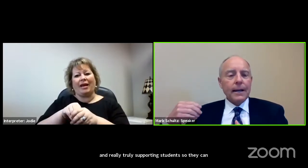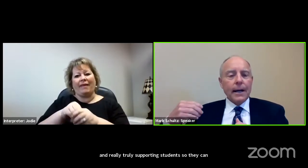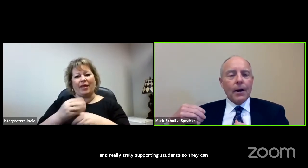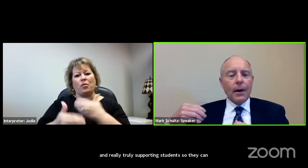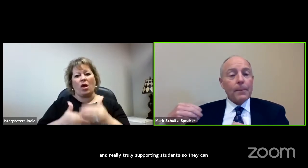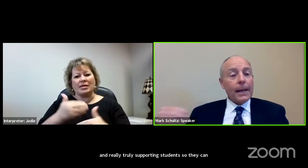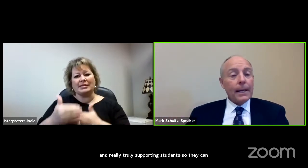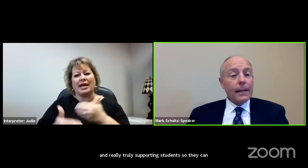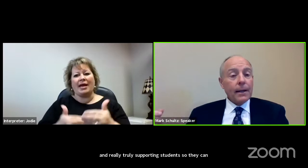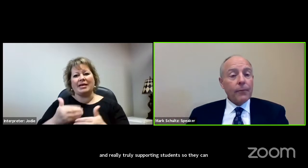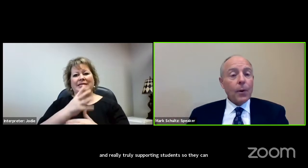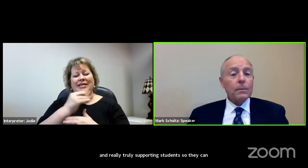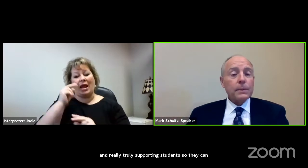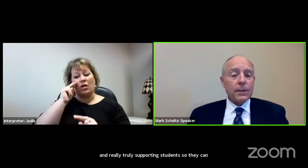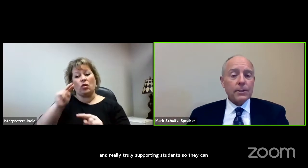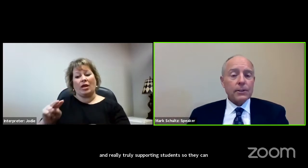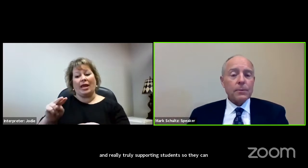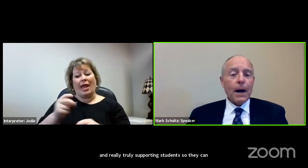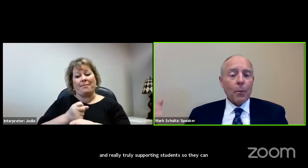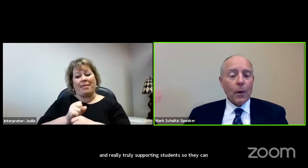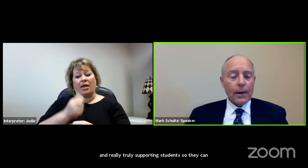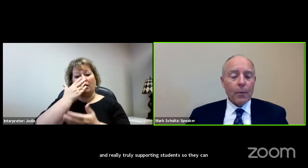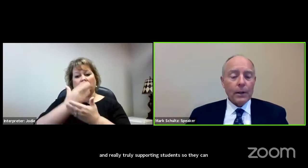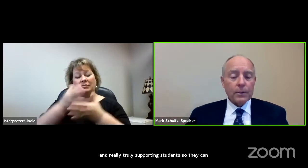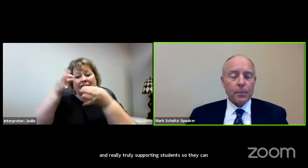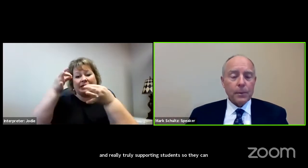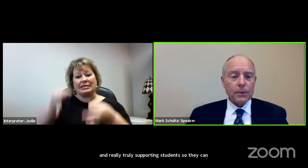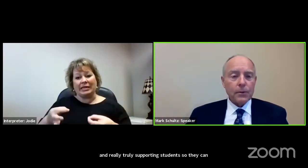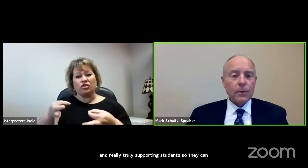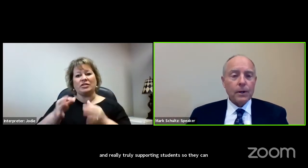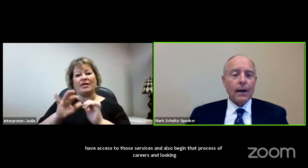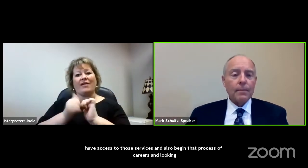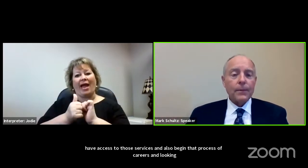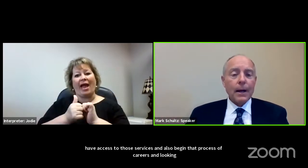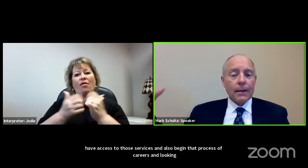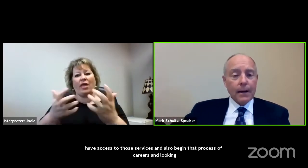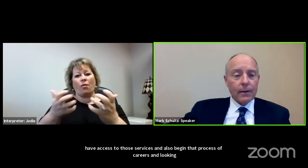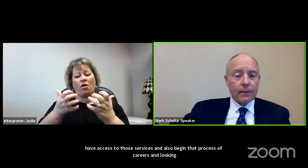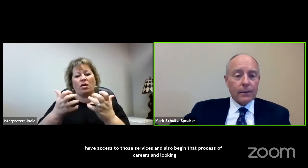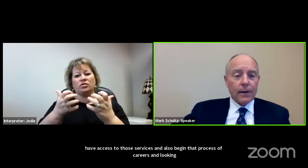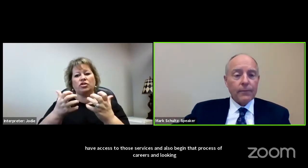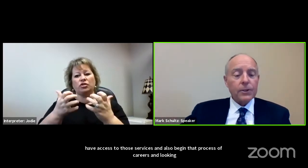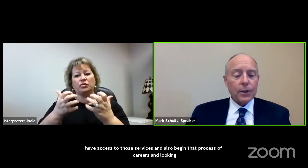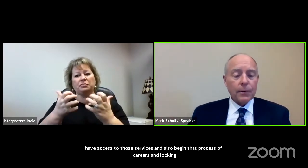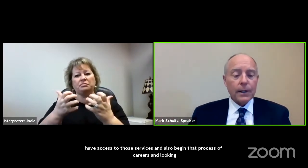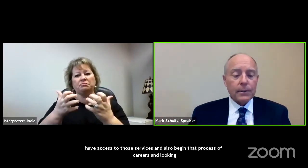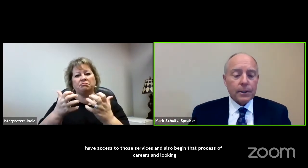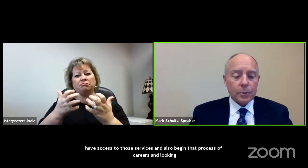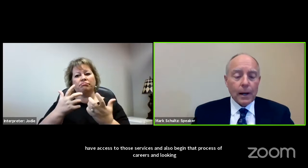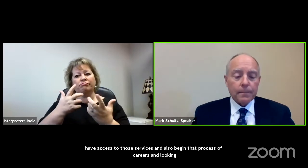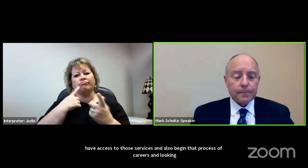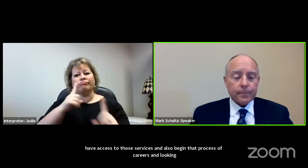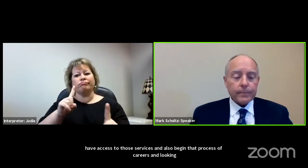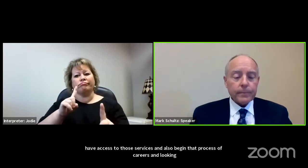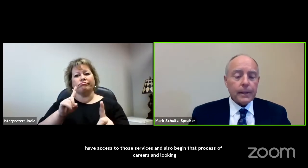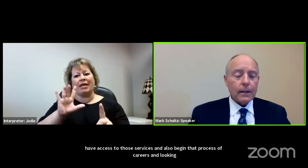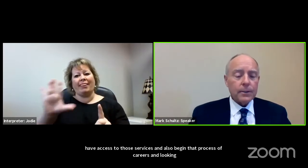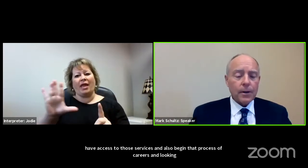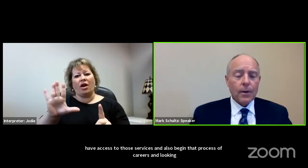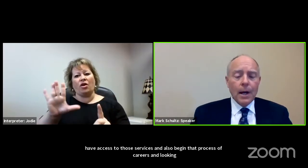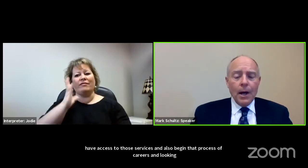looking at making informed decisions about where they want to pursue their future careers as well.